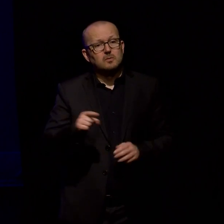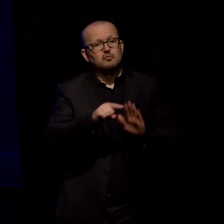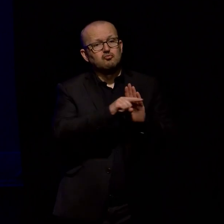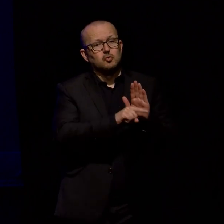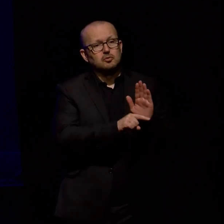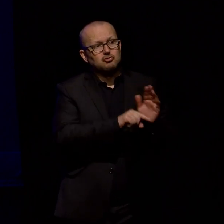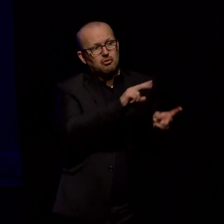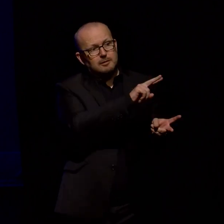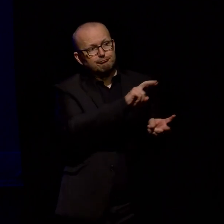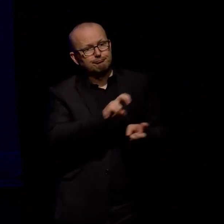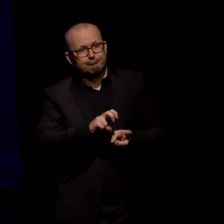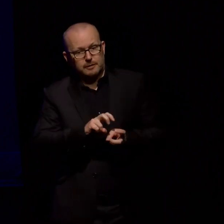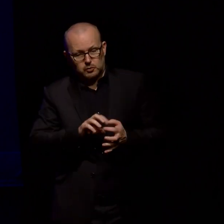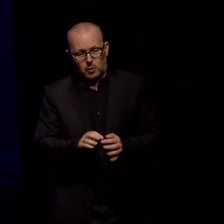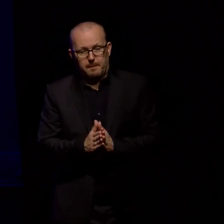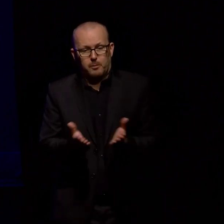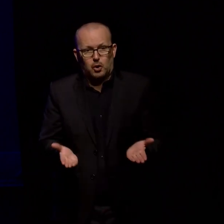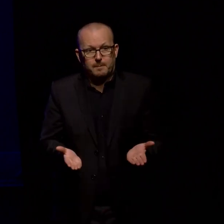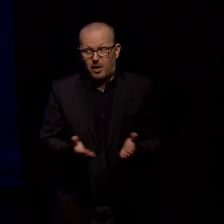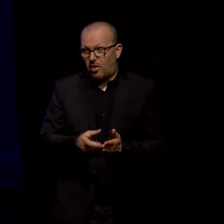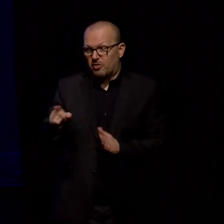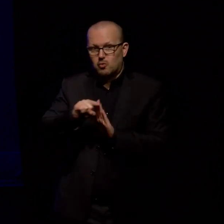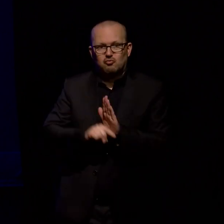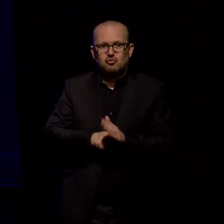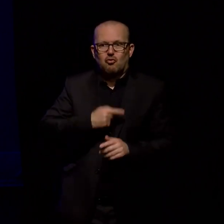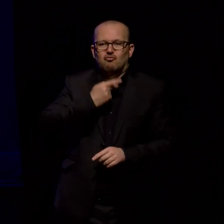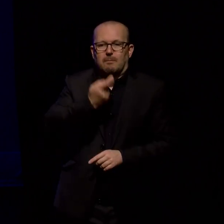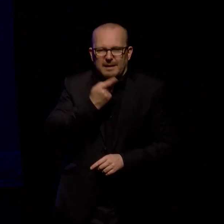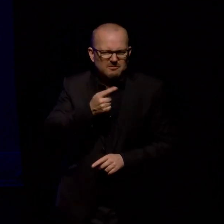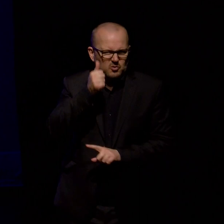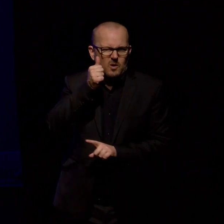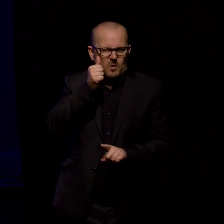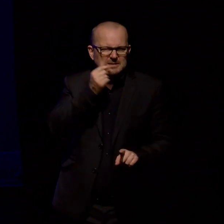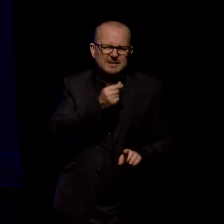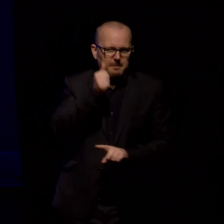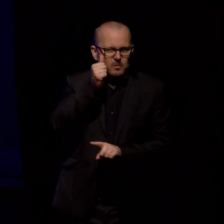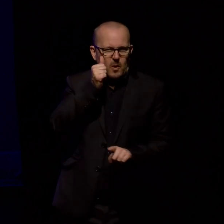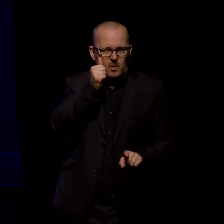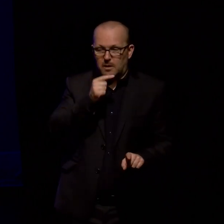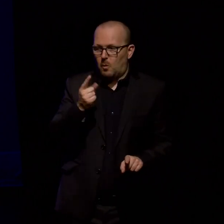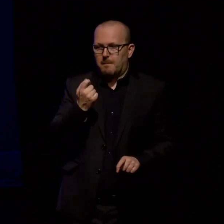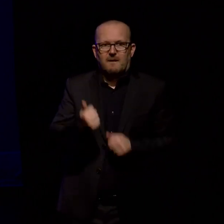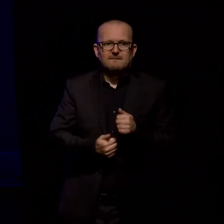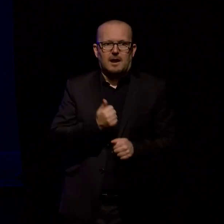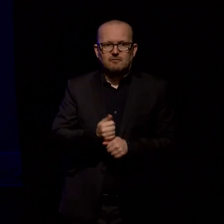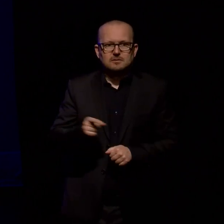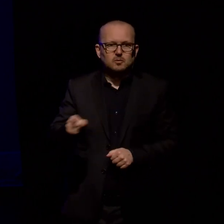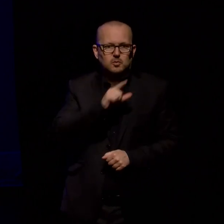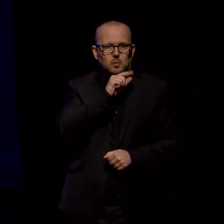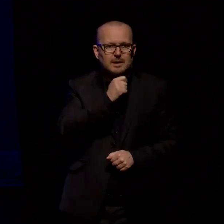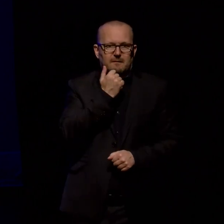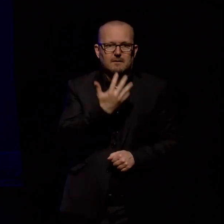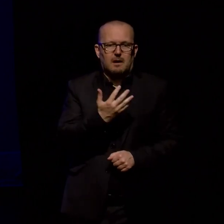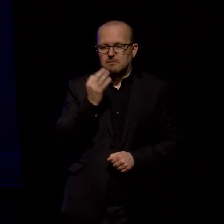because a few people have heard it in the audience but I couldn't resist dropping in one of my favorites from her 22